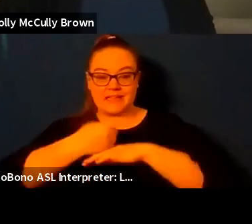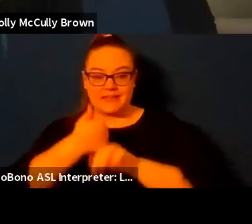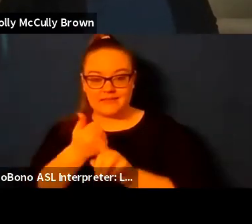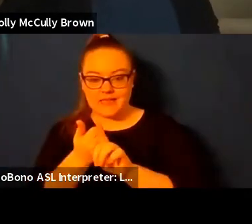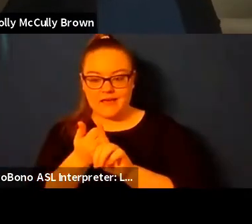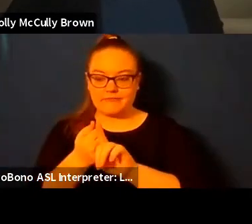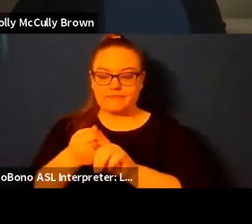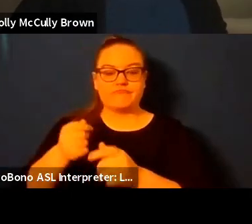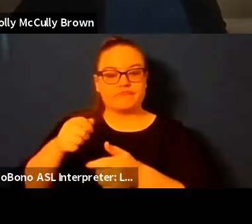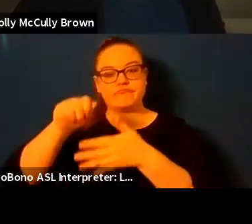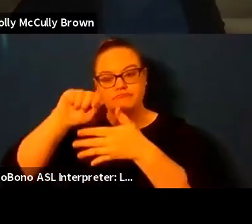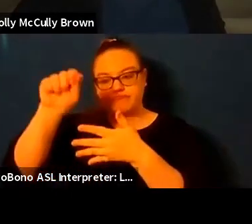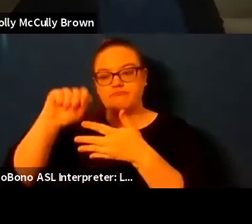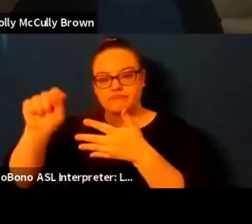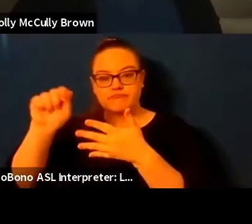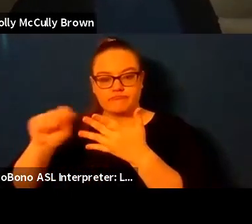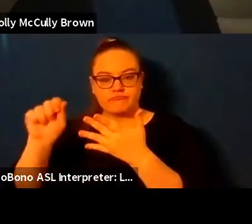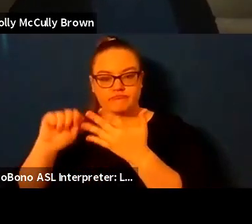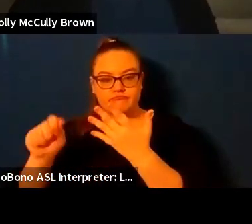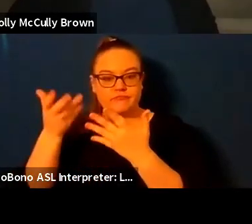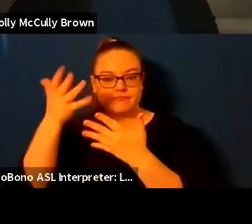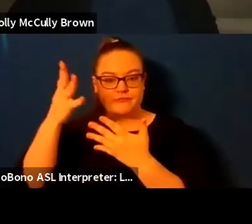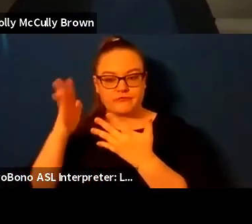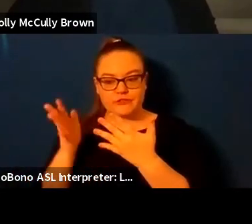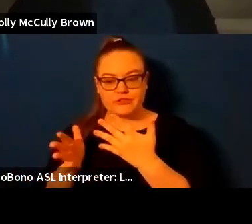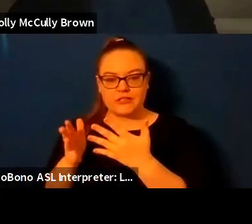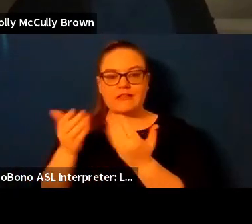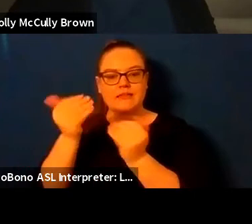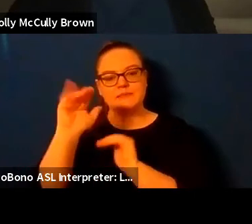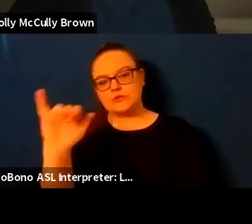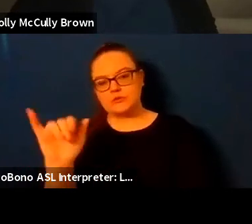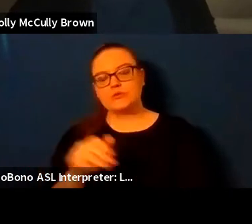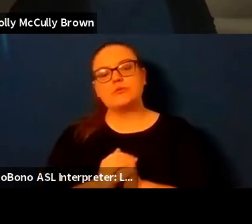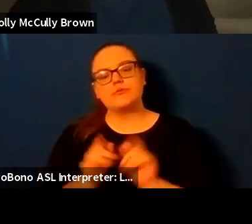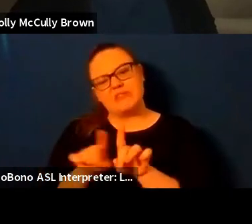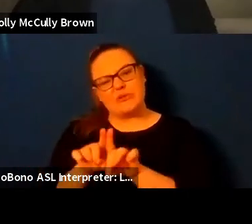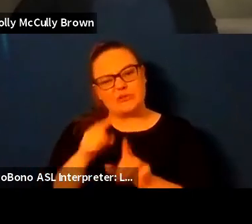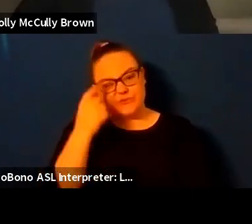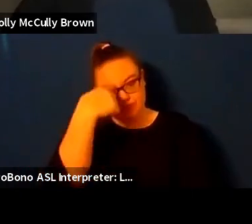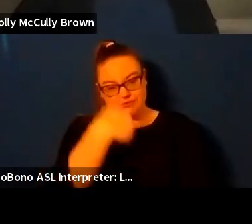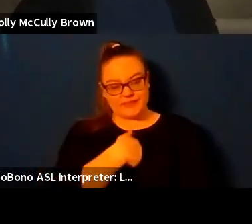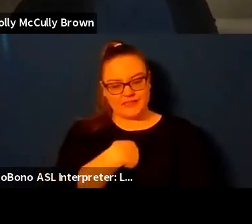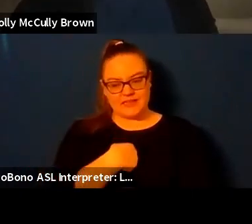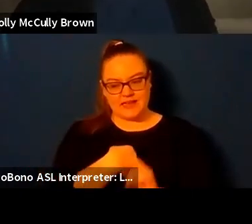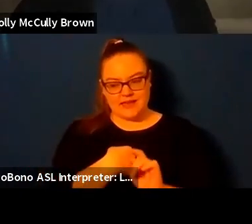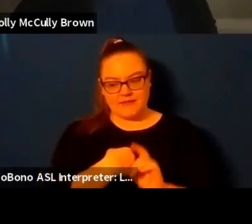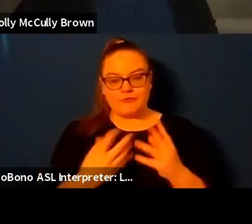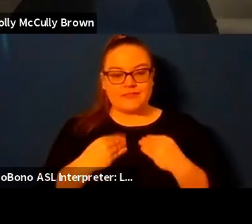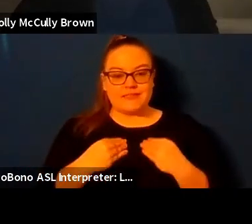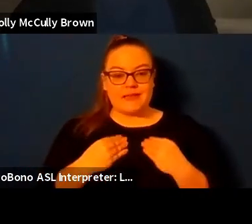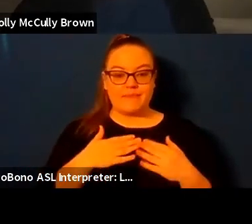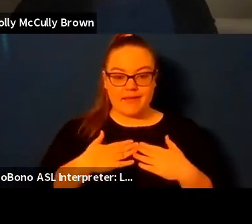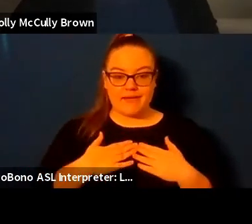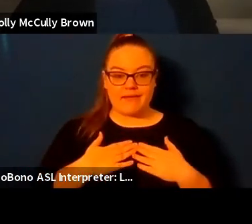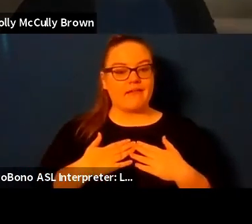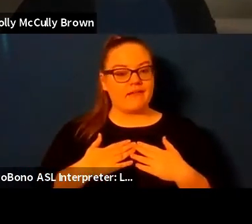and for me coming to terms with my illness also meant coming to terms with the ways that i'd mistreated my body and